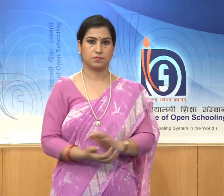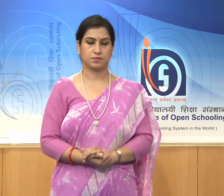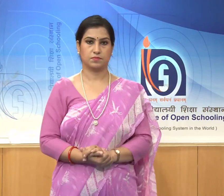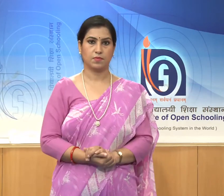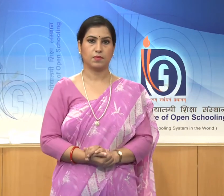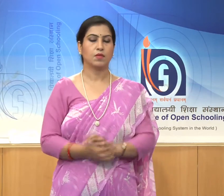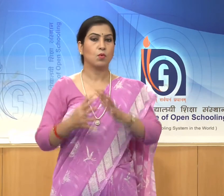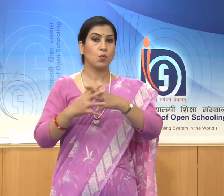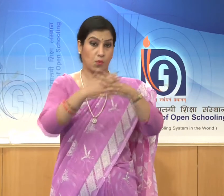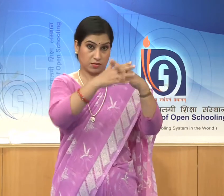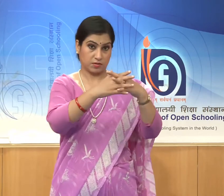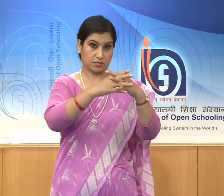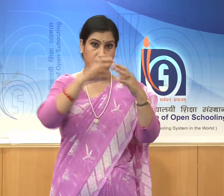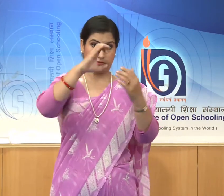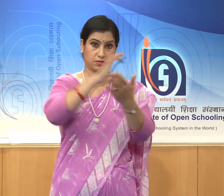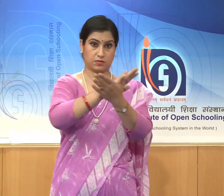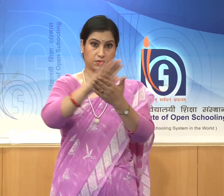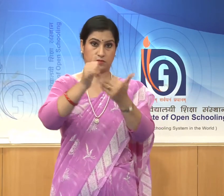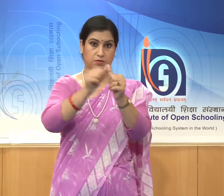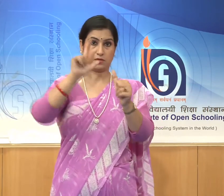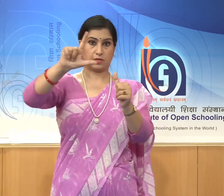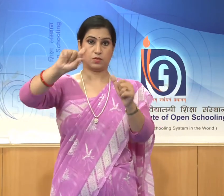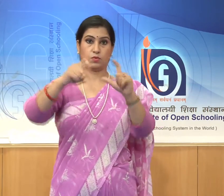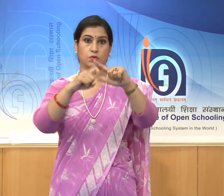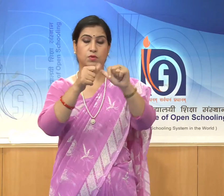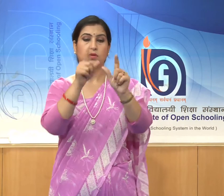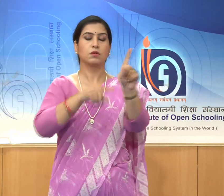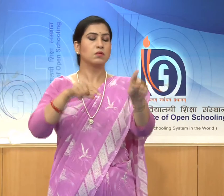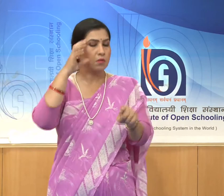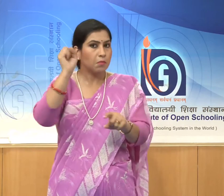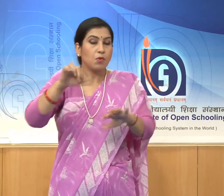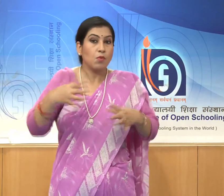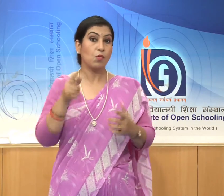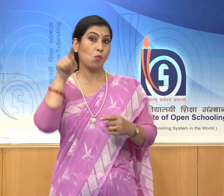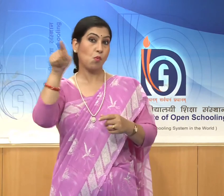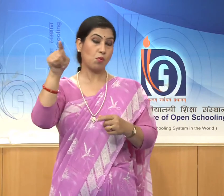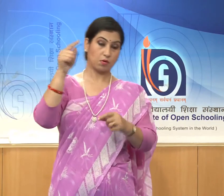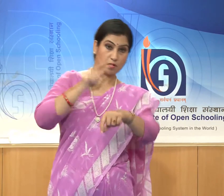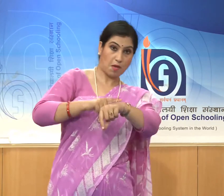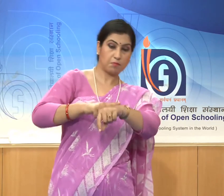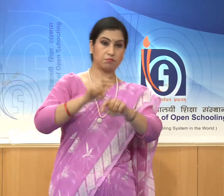Western Chalukans are remembered for their sculptural activities,